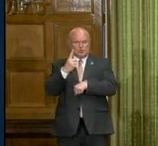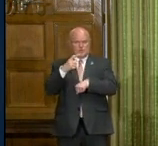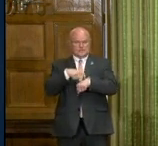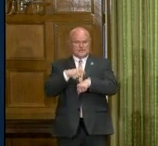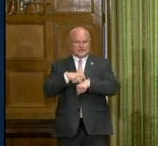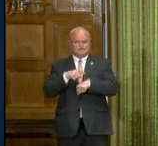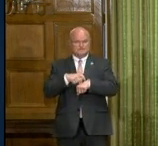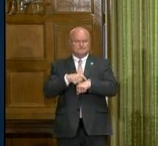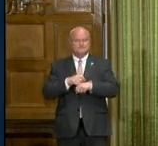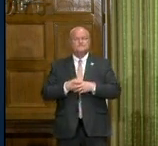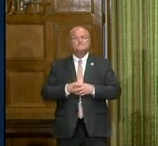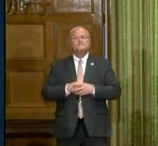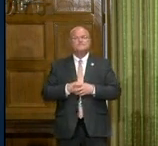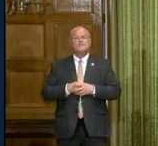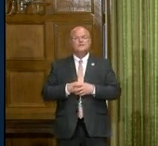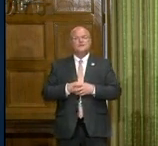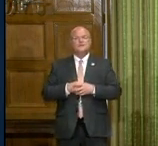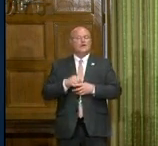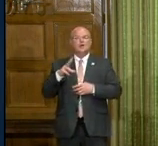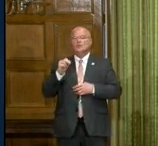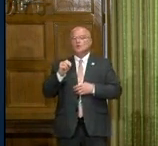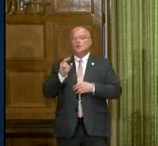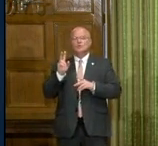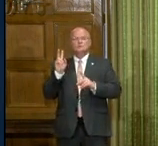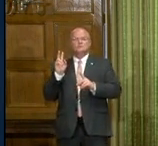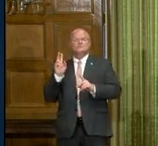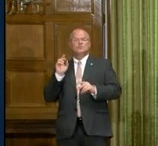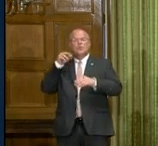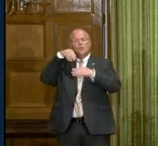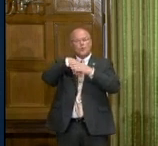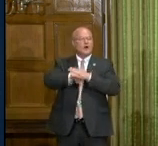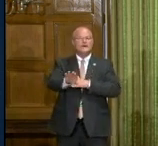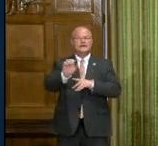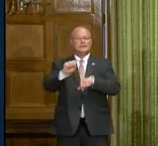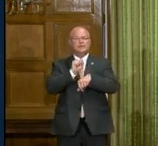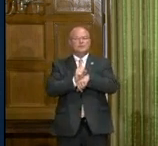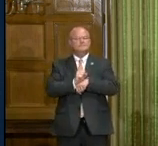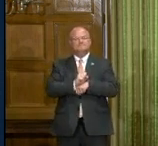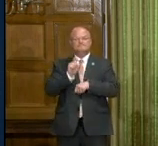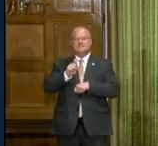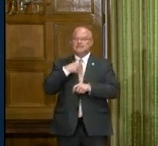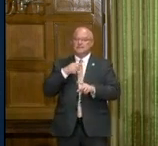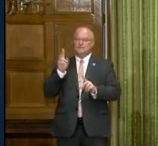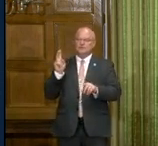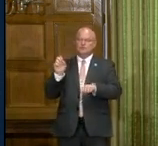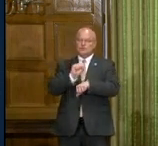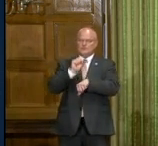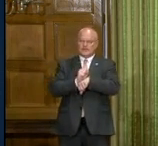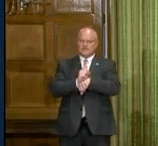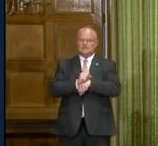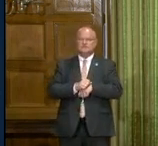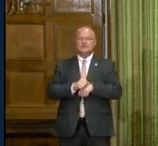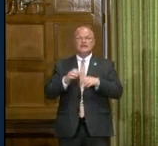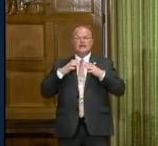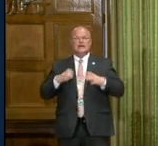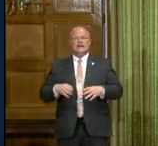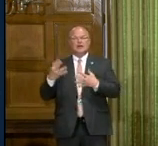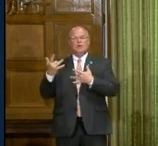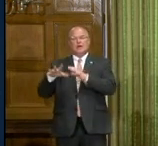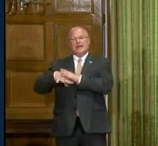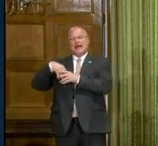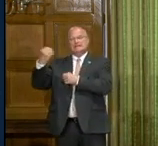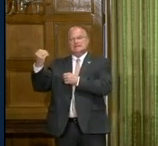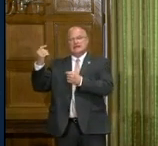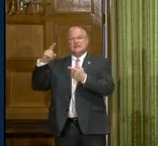at one time. No walk-in appointments has to be done by reservations. Clients should wait outside or in cars